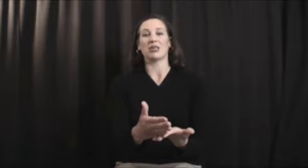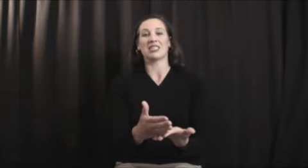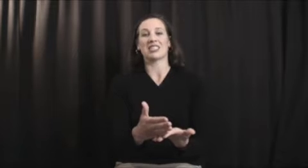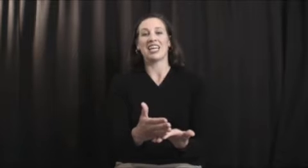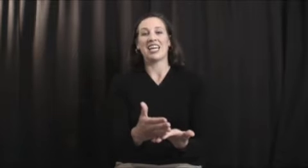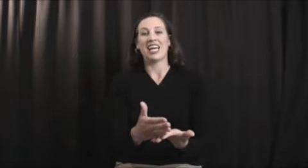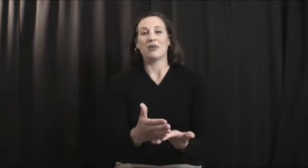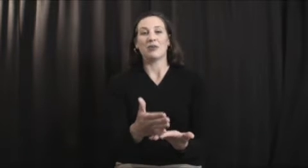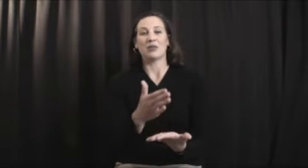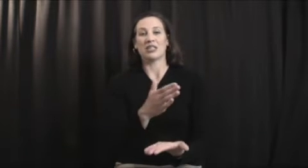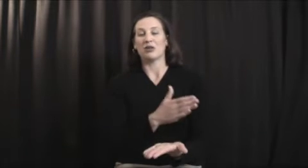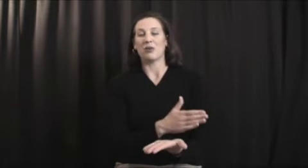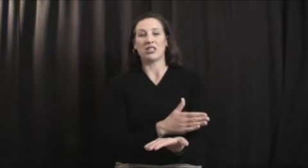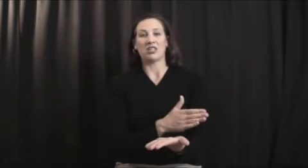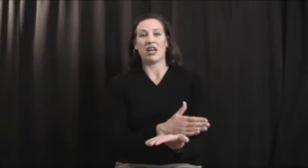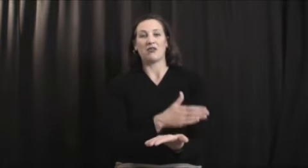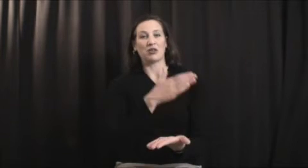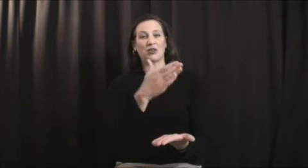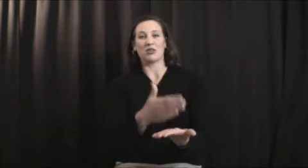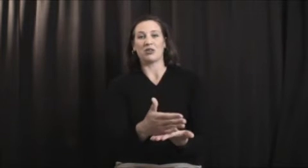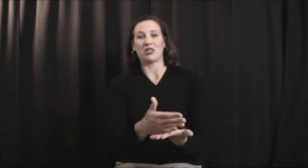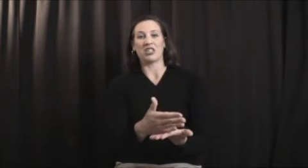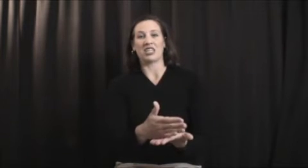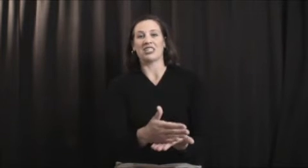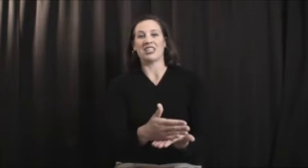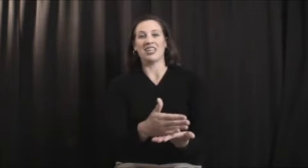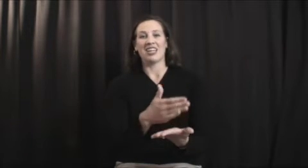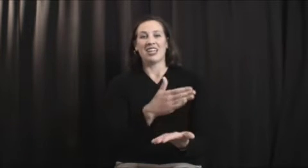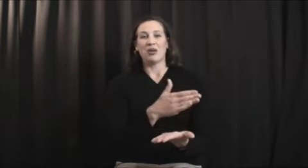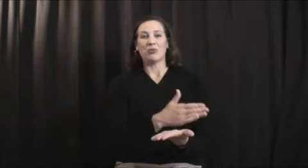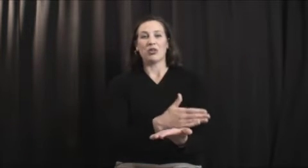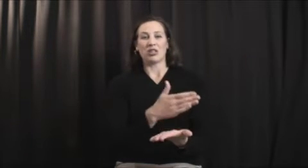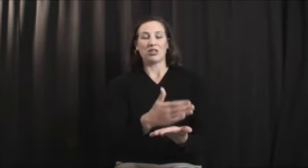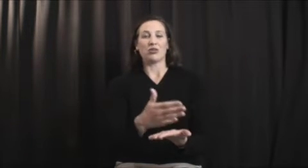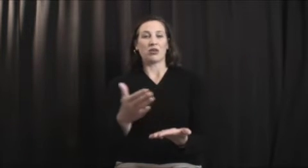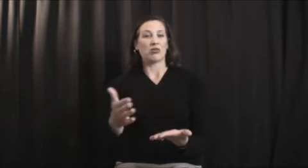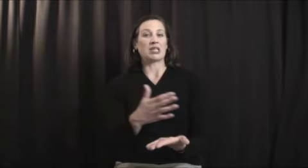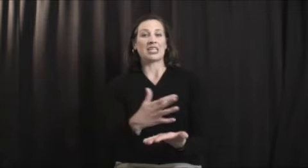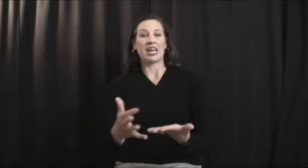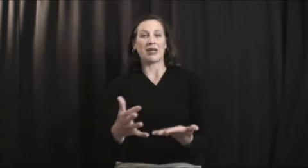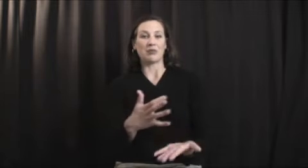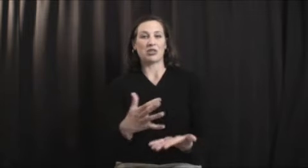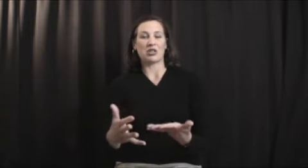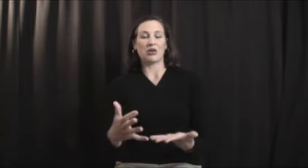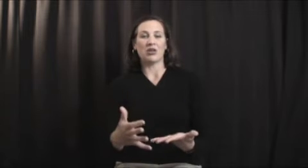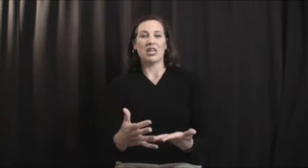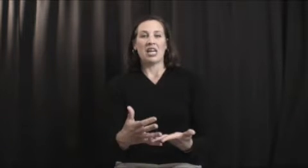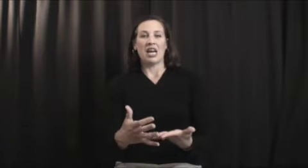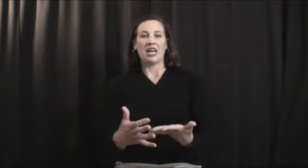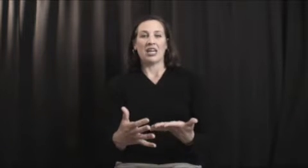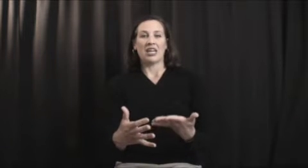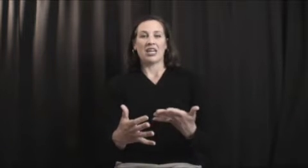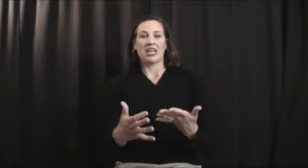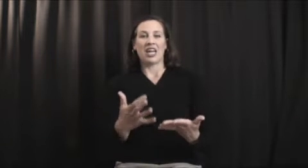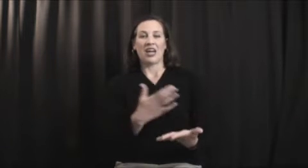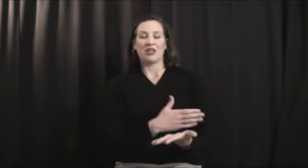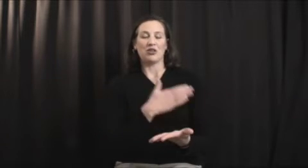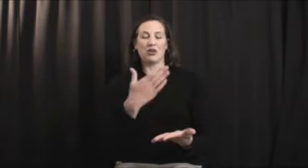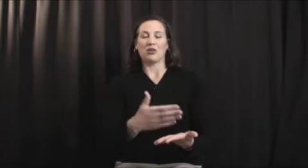months and we really don't want you to have a cortisone injection more than two or three times. So you don't,